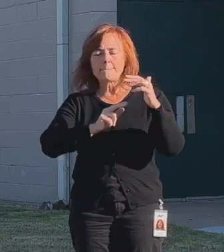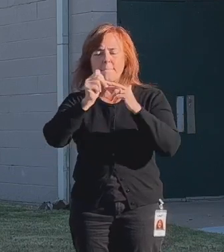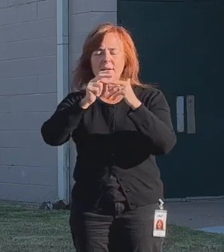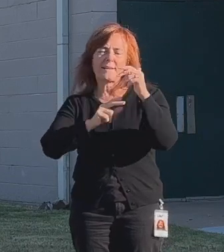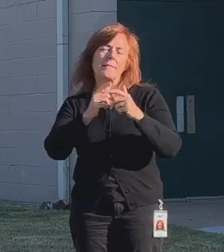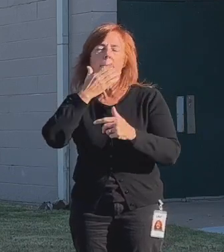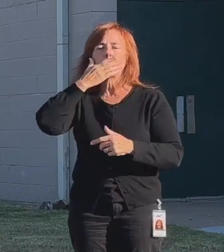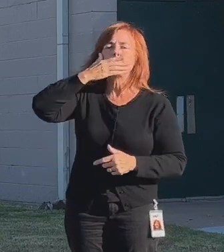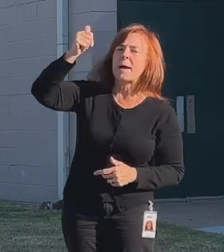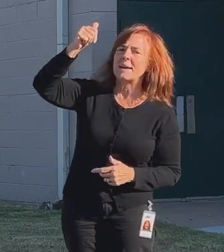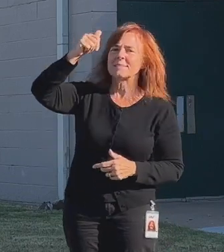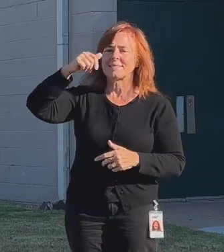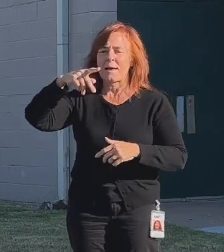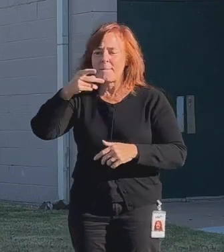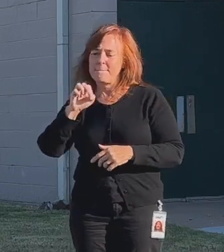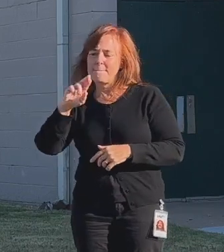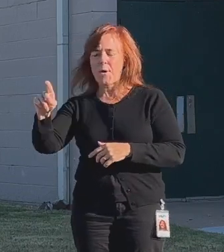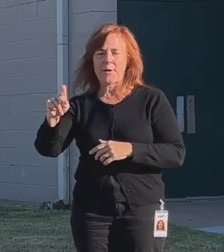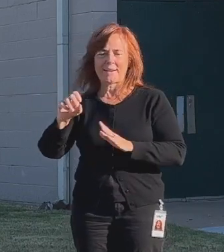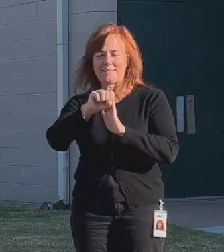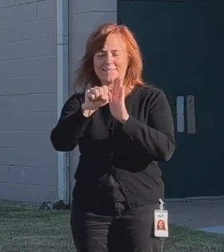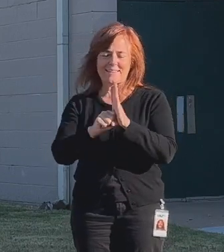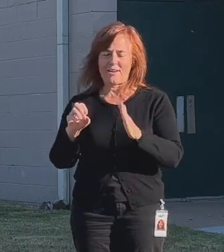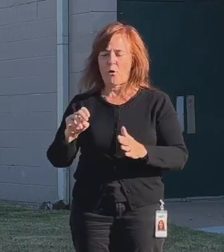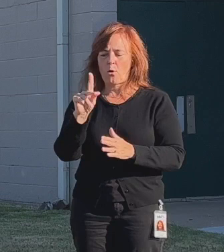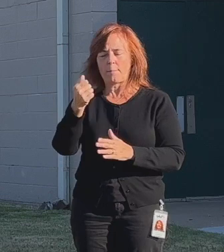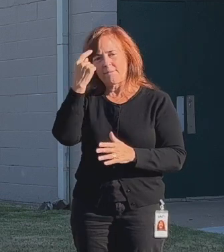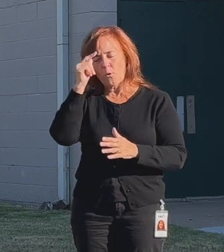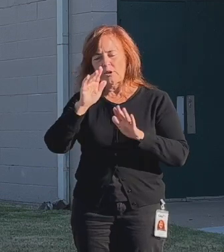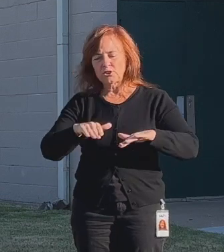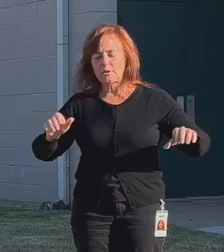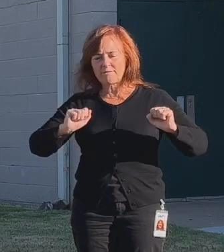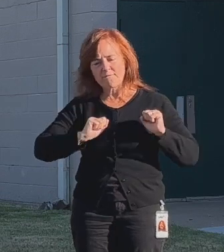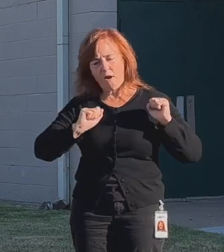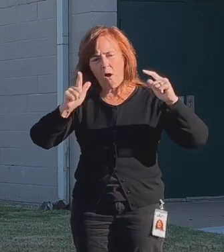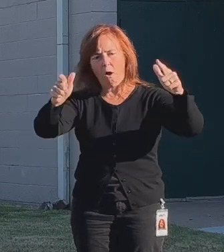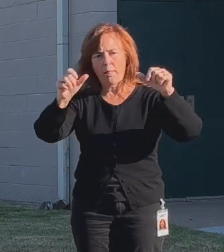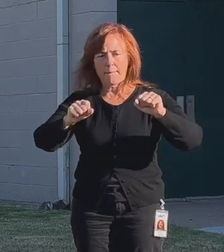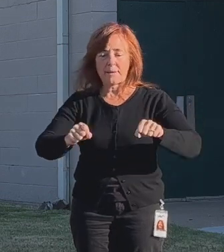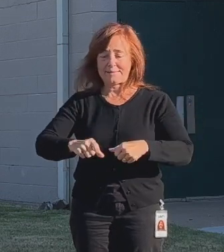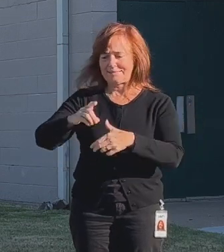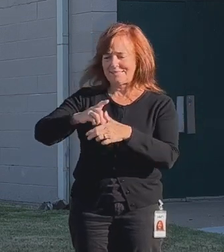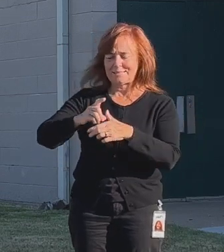best park in the state of Oklahoma for children of all abilities.